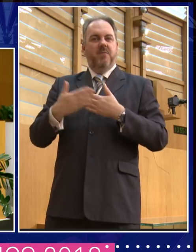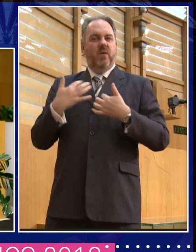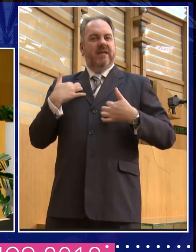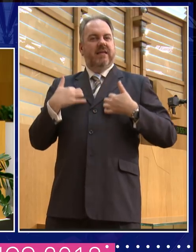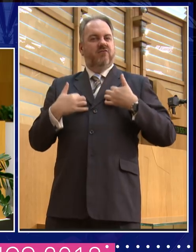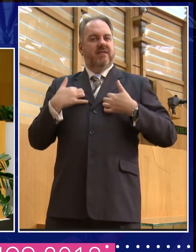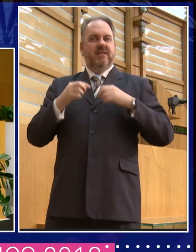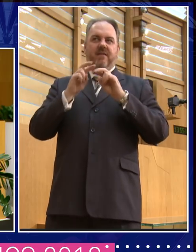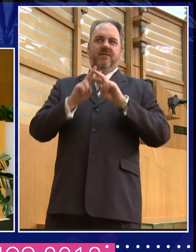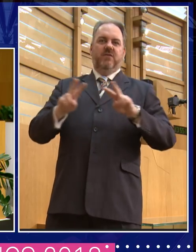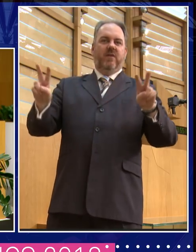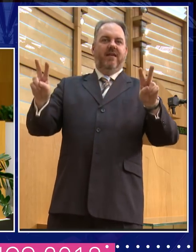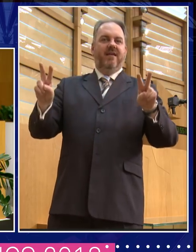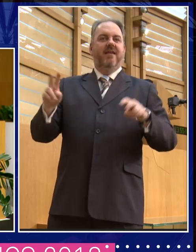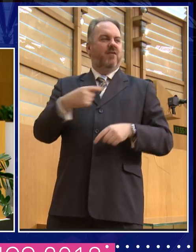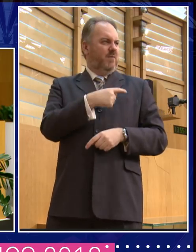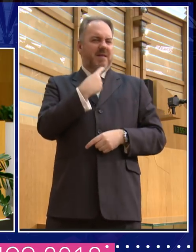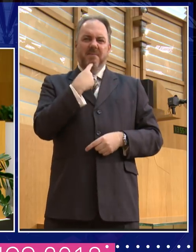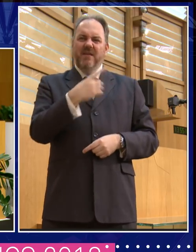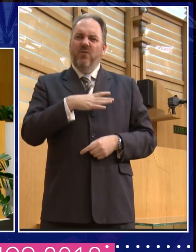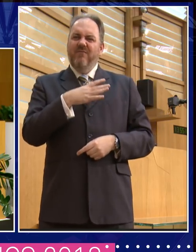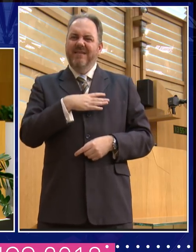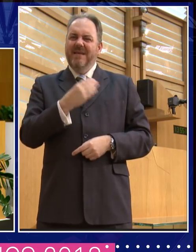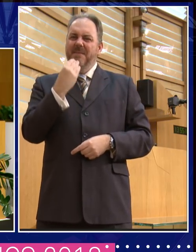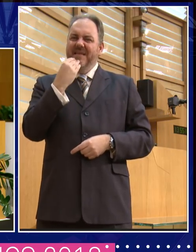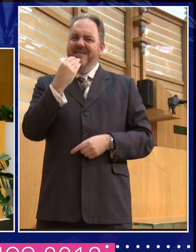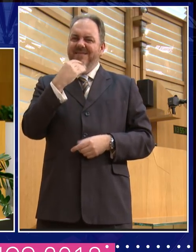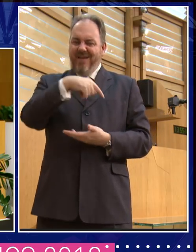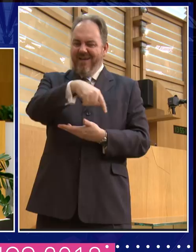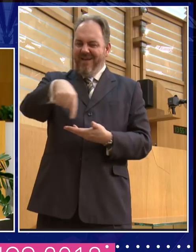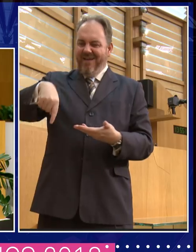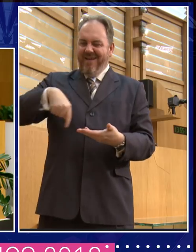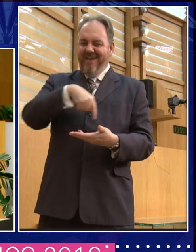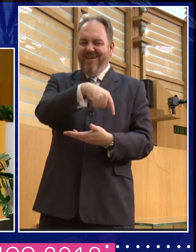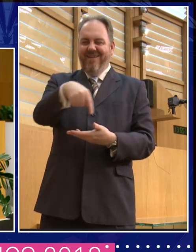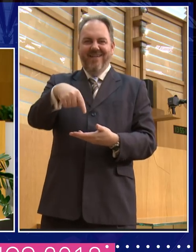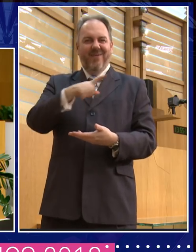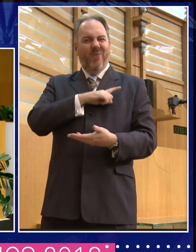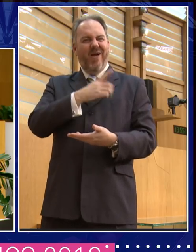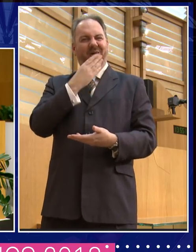the pizza. You know, in one of our programmes, we did try to